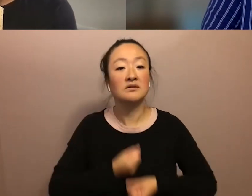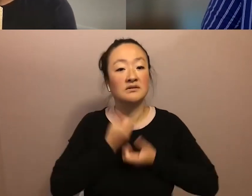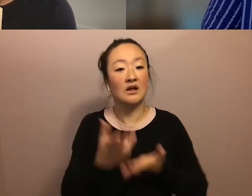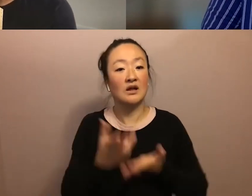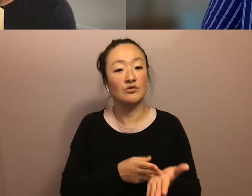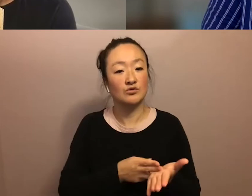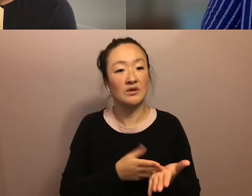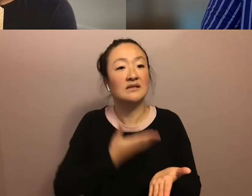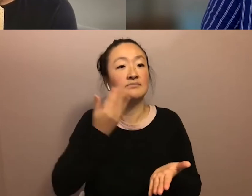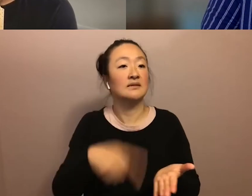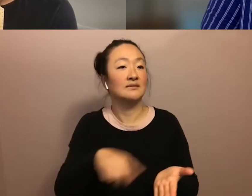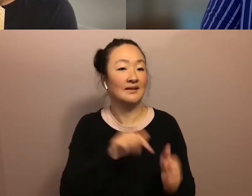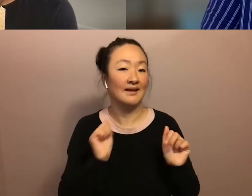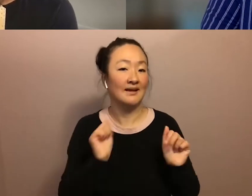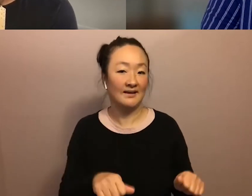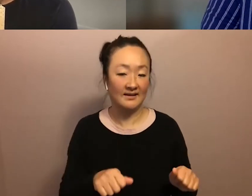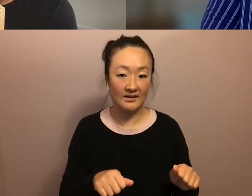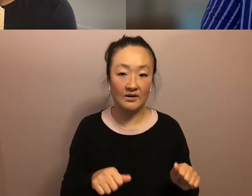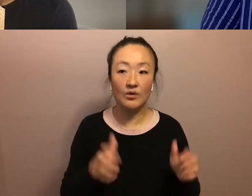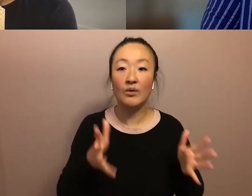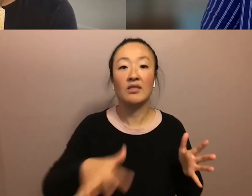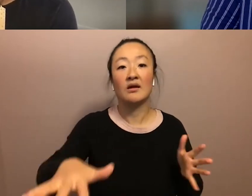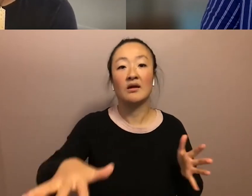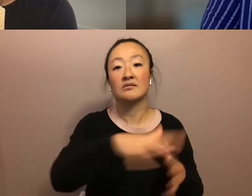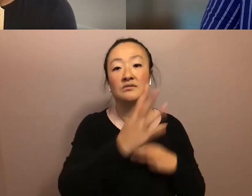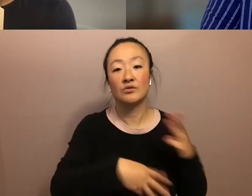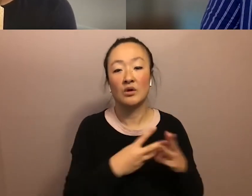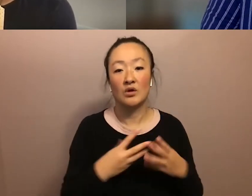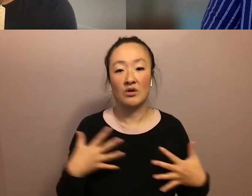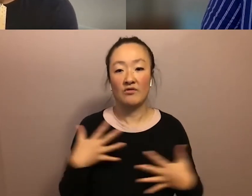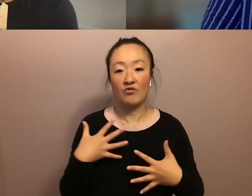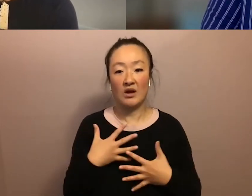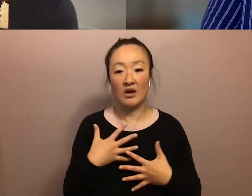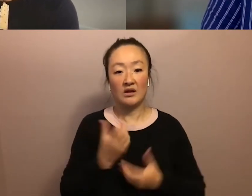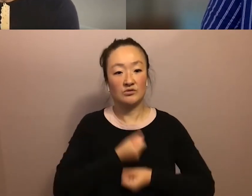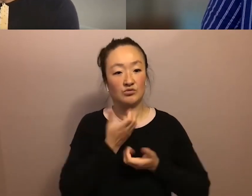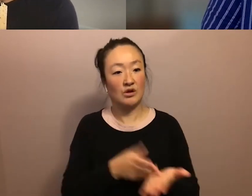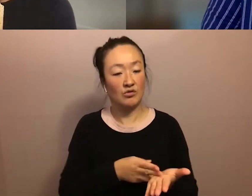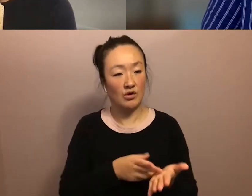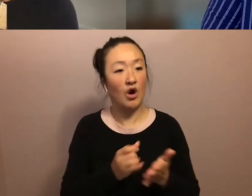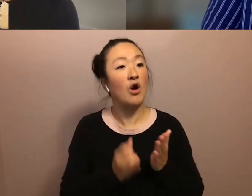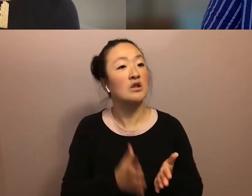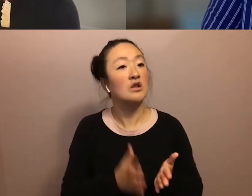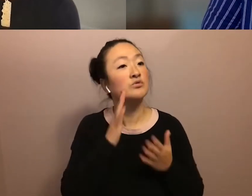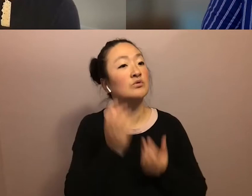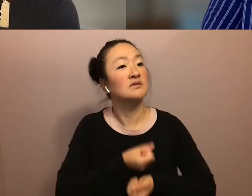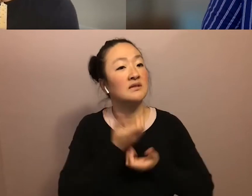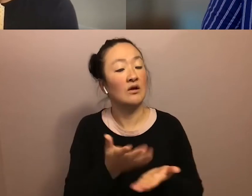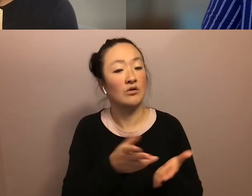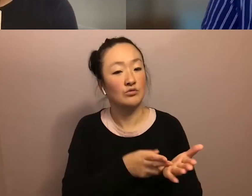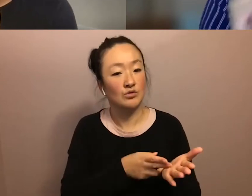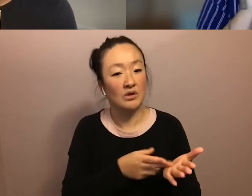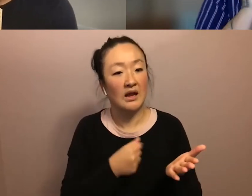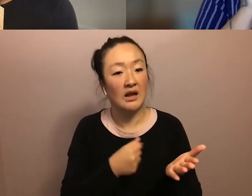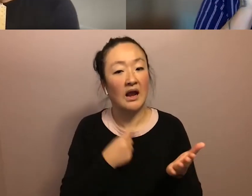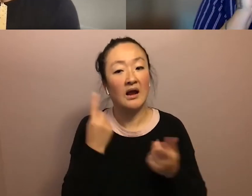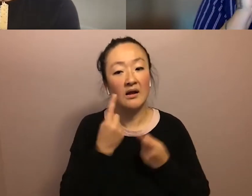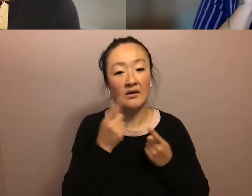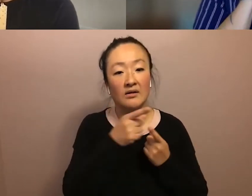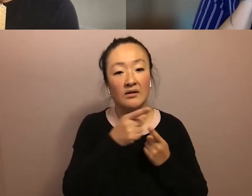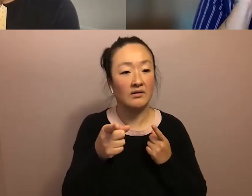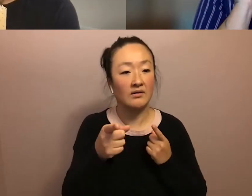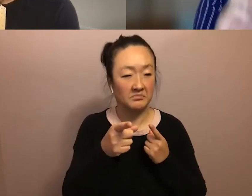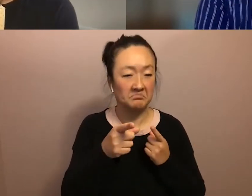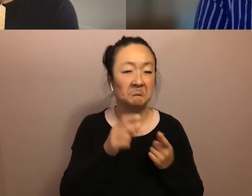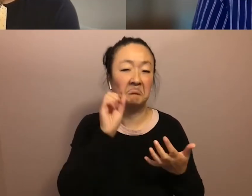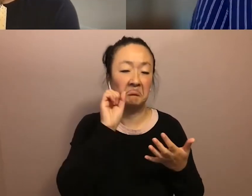best that they can. When the rest of the world is afraid to tell the truth, an artist tells the truth. And when I think about that, I think about how Nani K. Trask, who